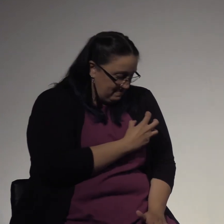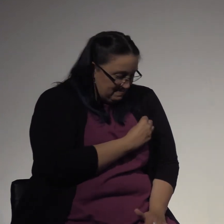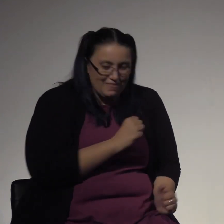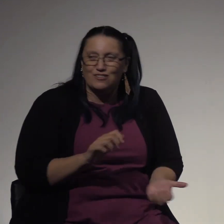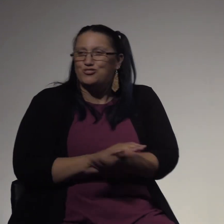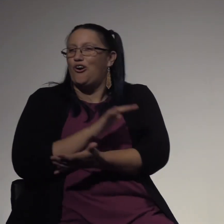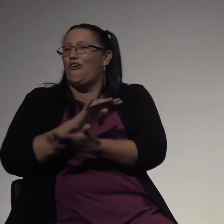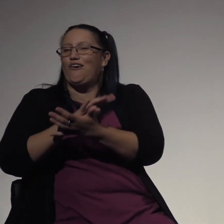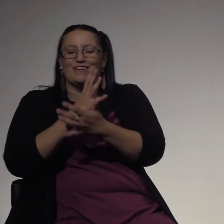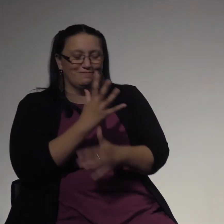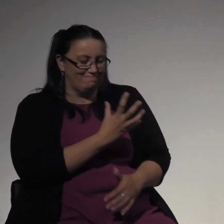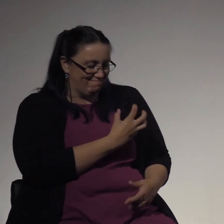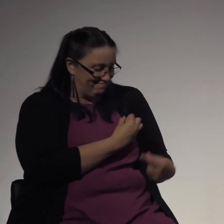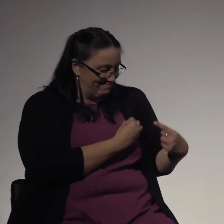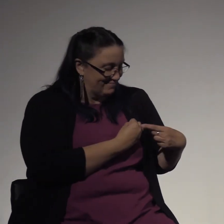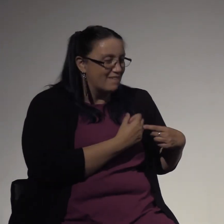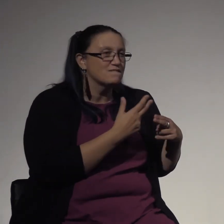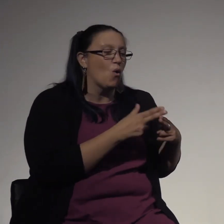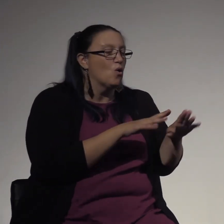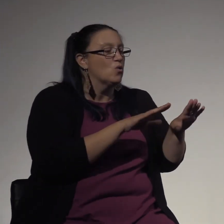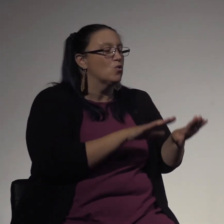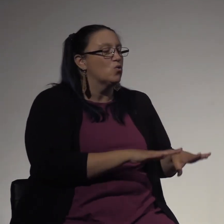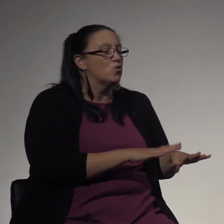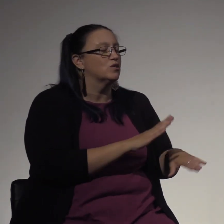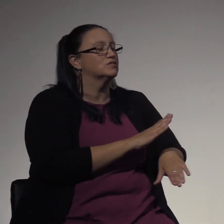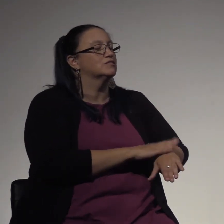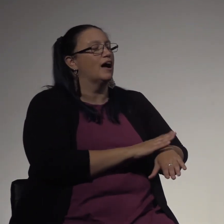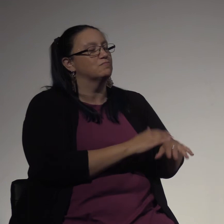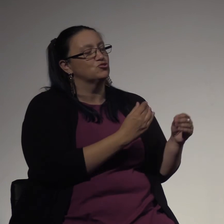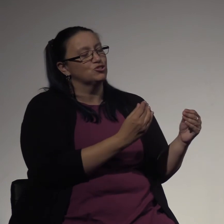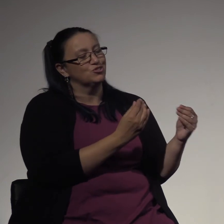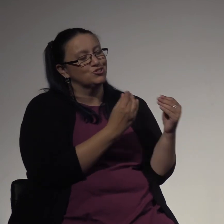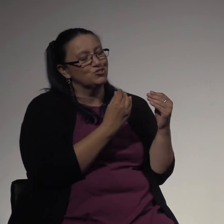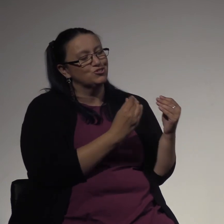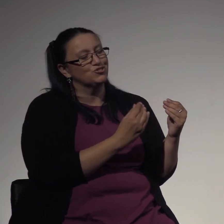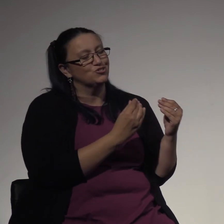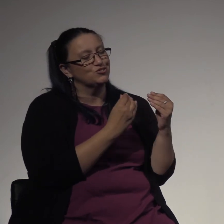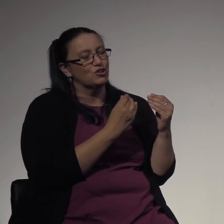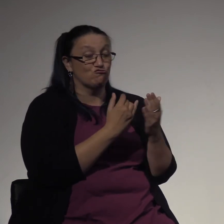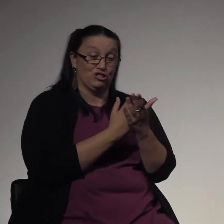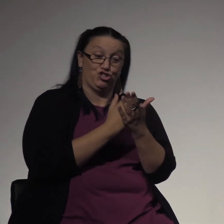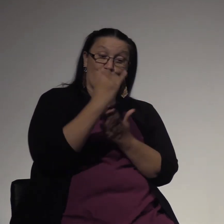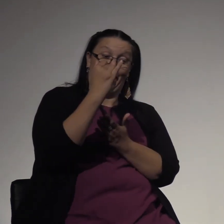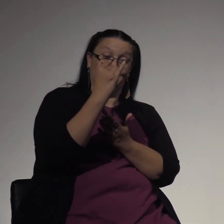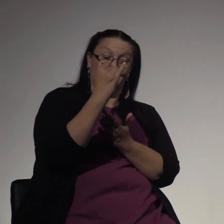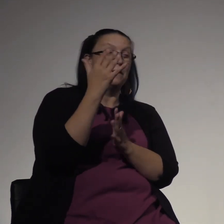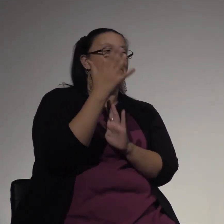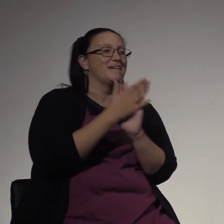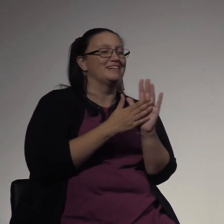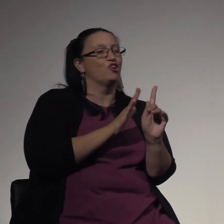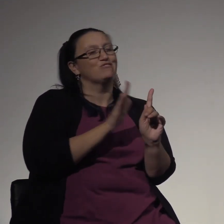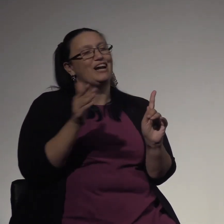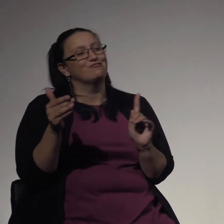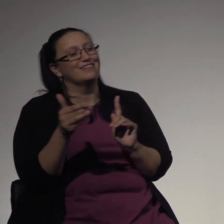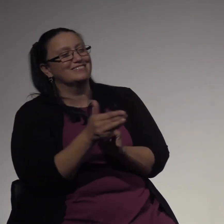to tear you and teach you. Every rejection is just redirection. Every step